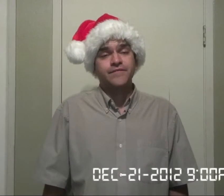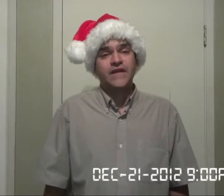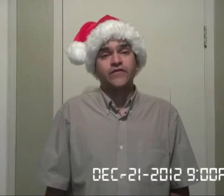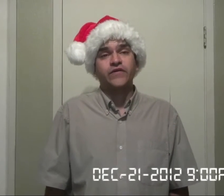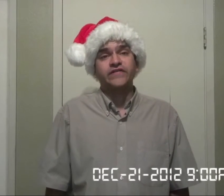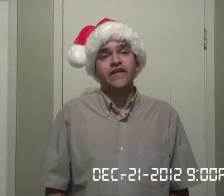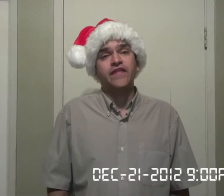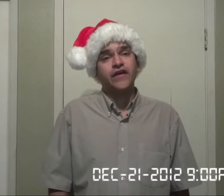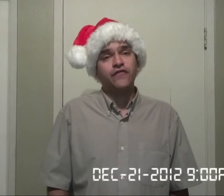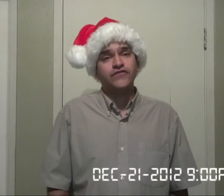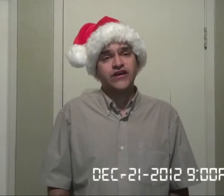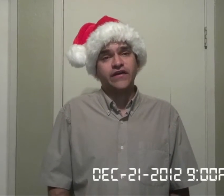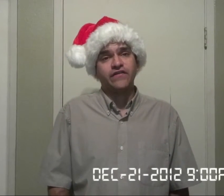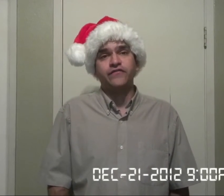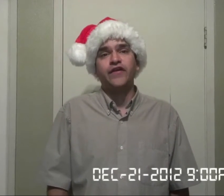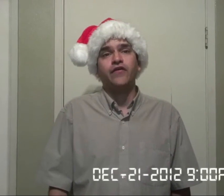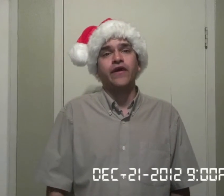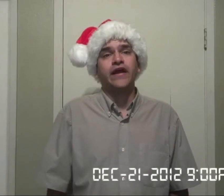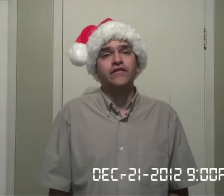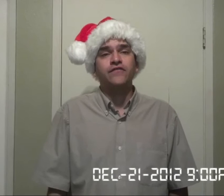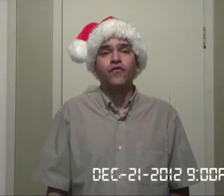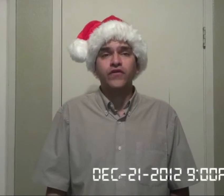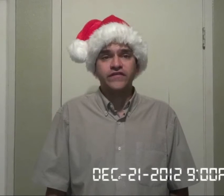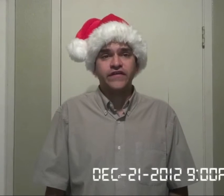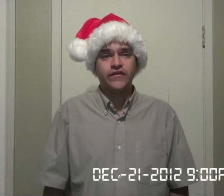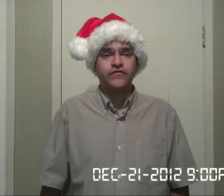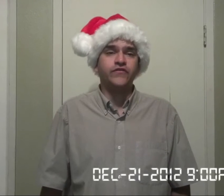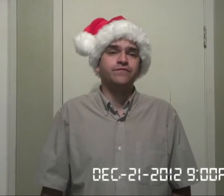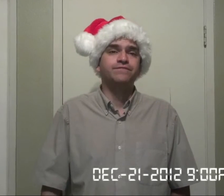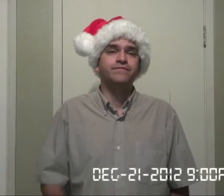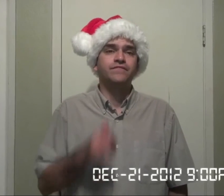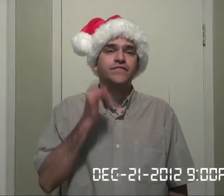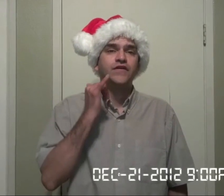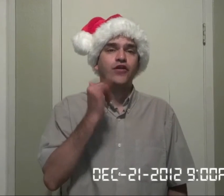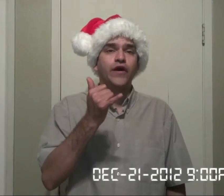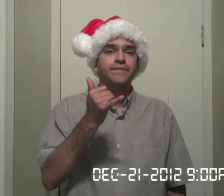I just want to say thank you for checking out this video, and I look forward to seeing you soon. Aloha.